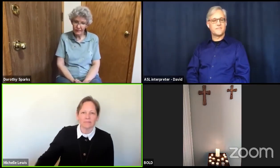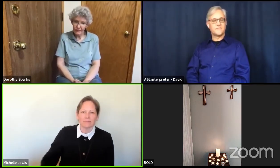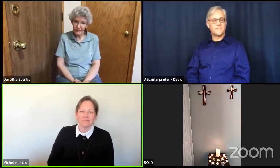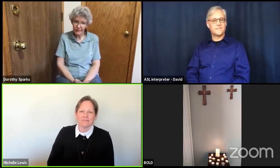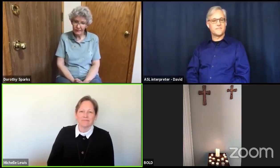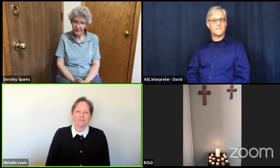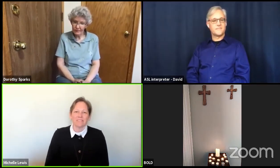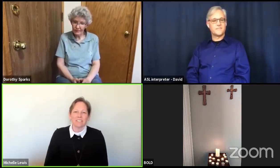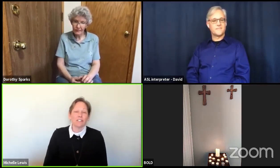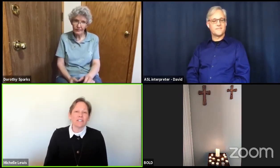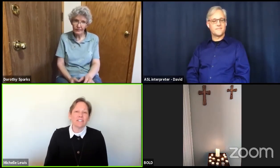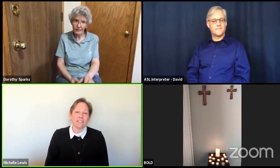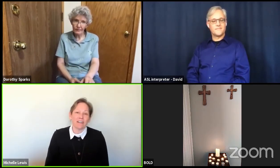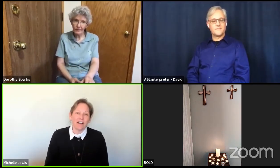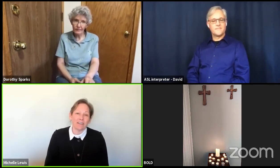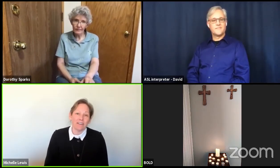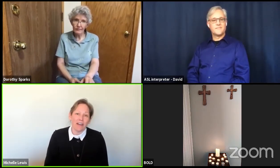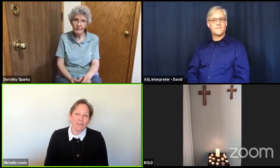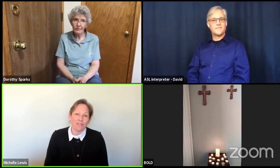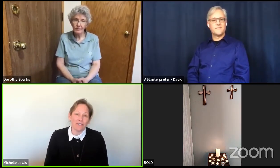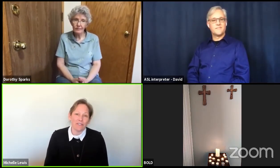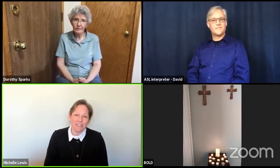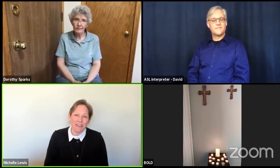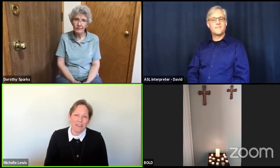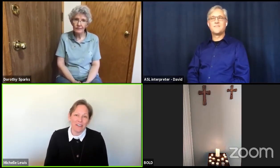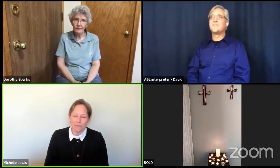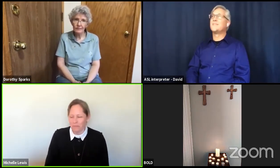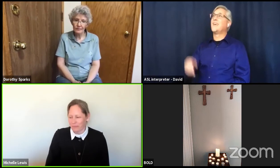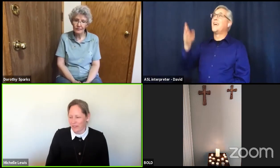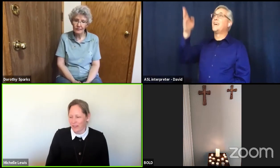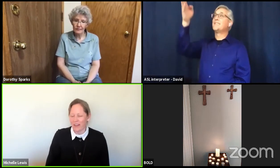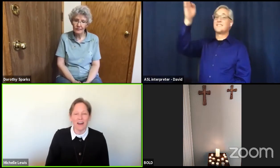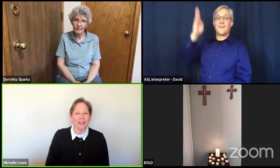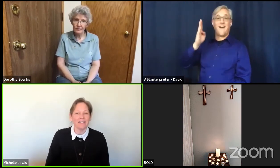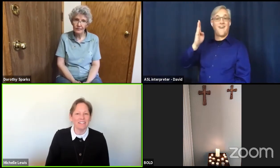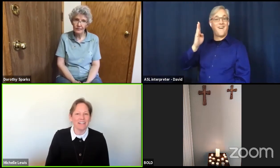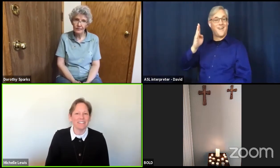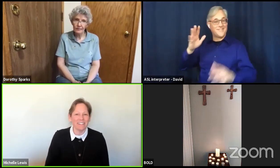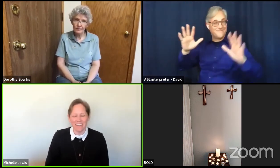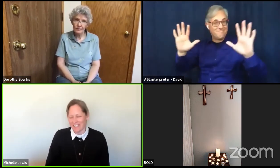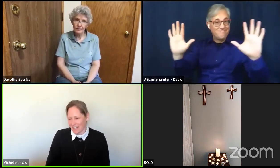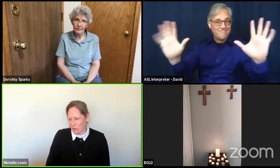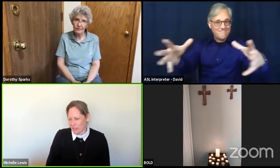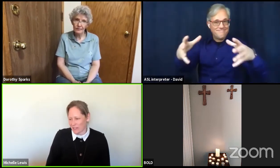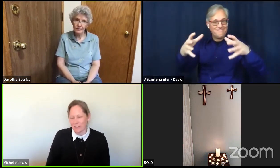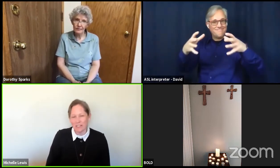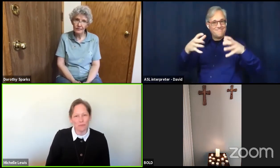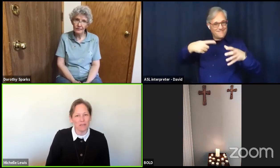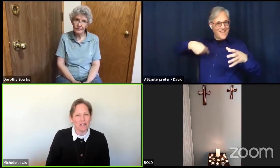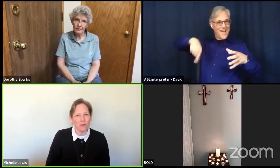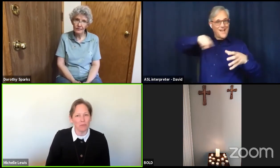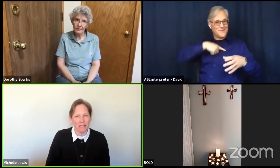just as god gathers us together god sends us out to be a blessing